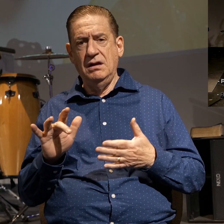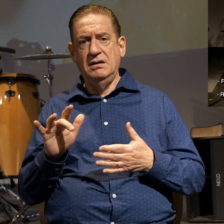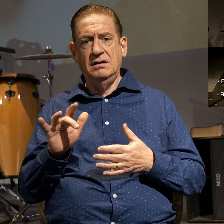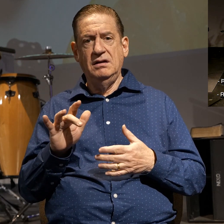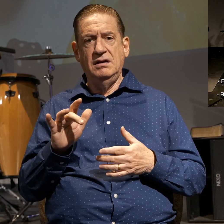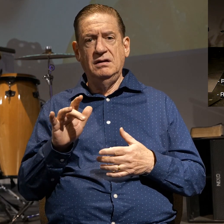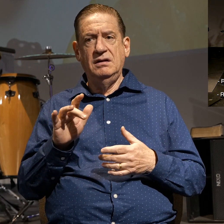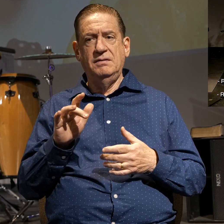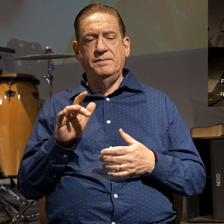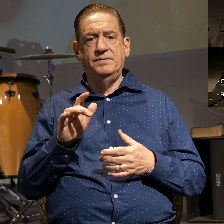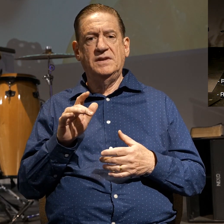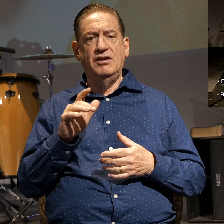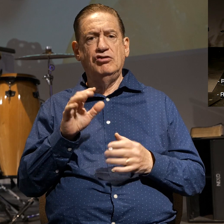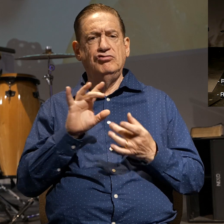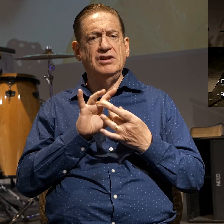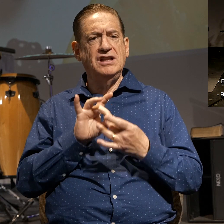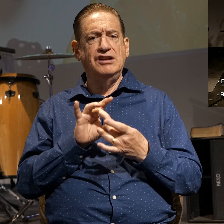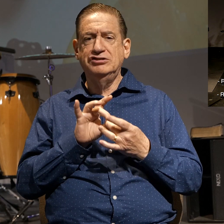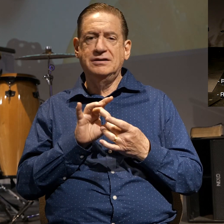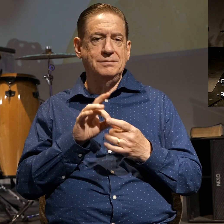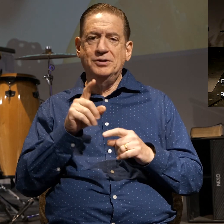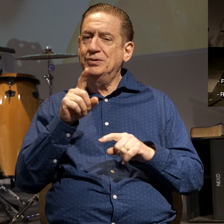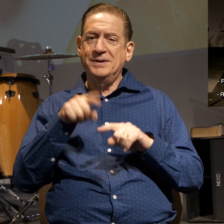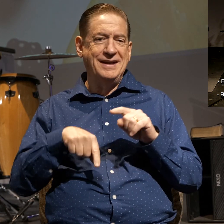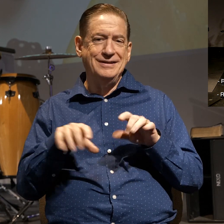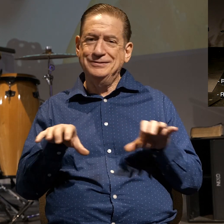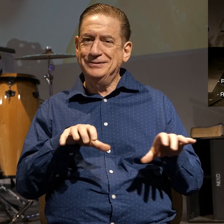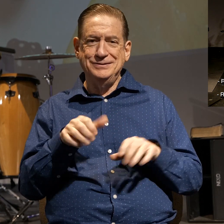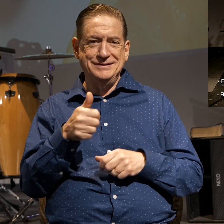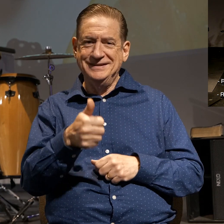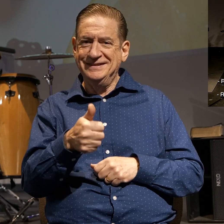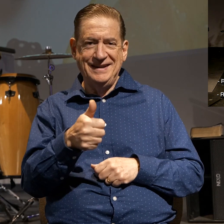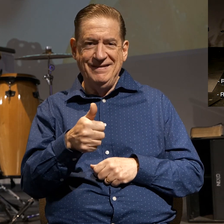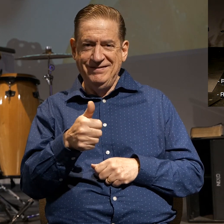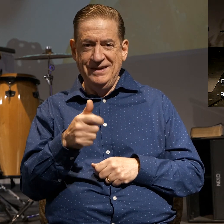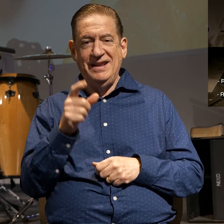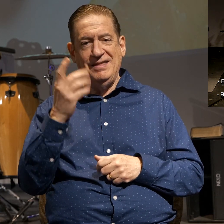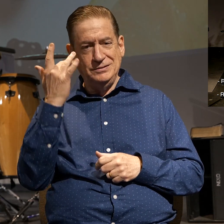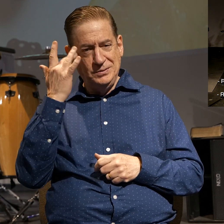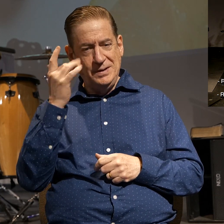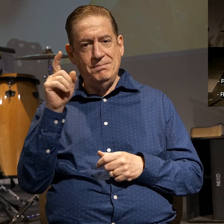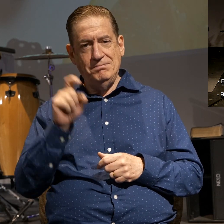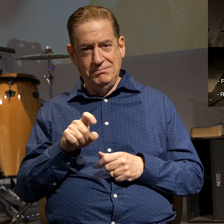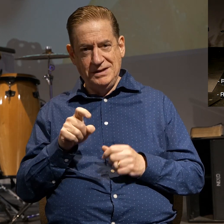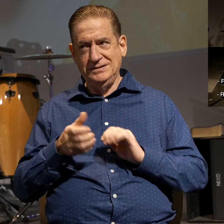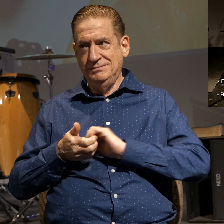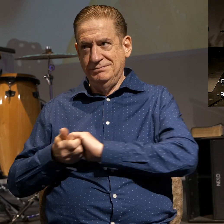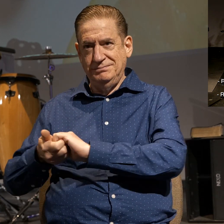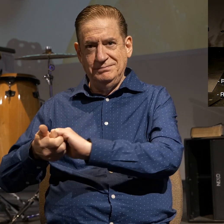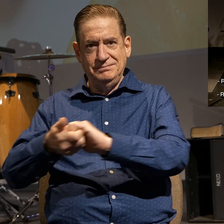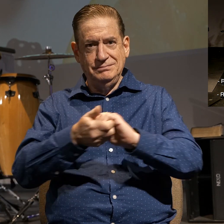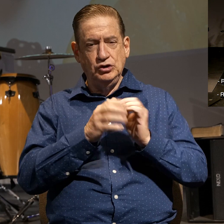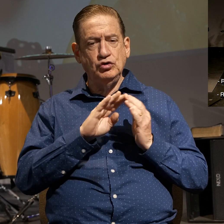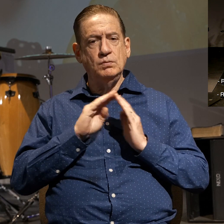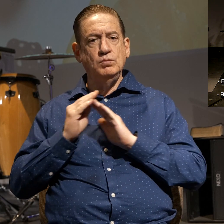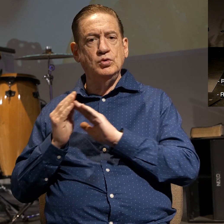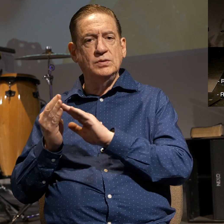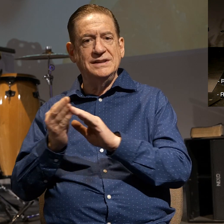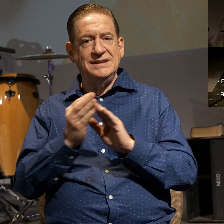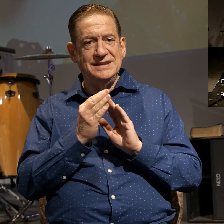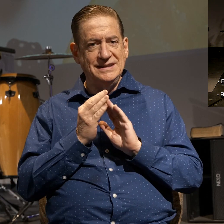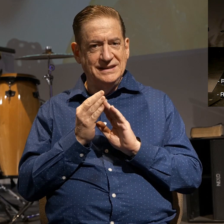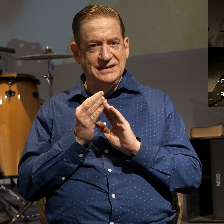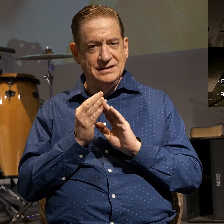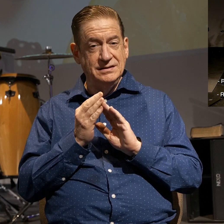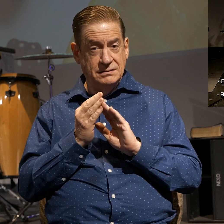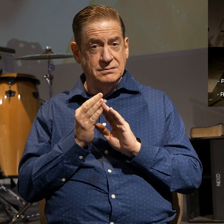you can't do this on your own this is community relationships are necessary for spiritual growth and here's how when you